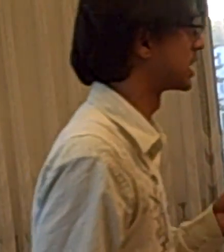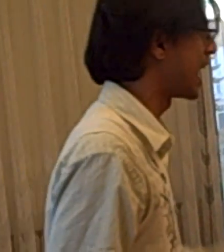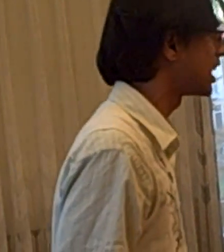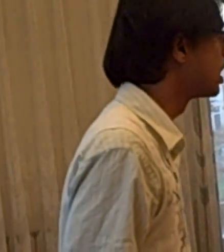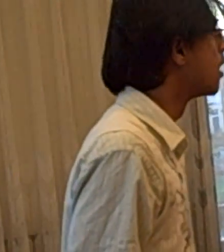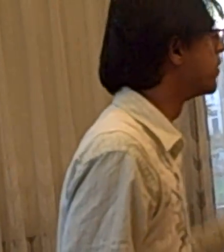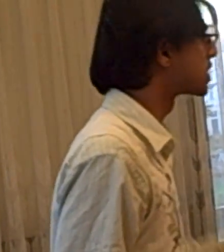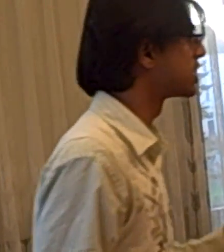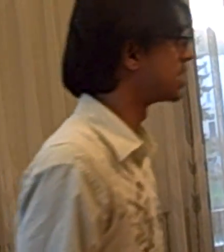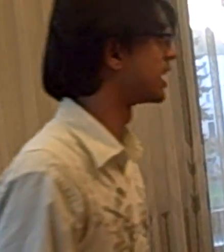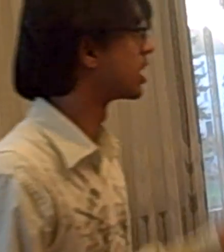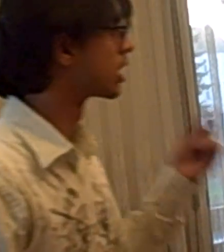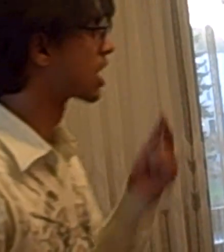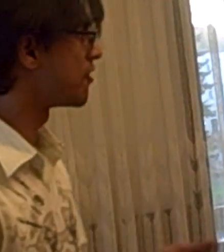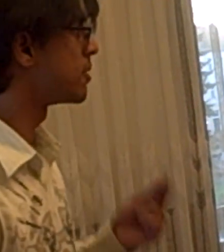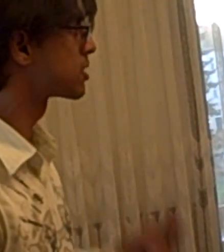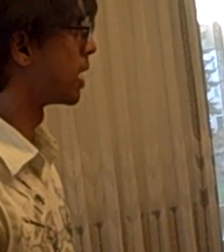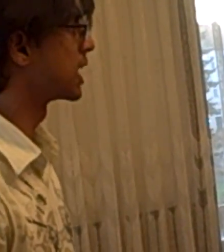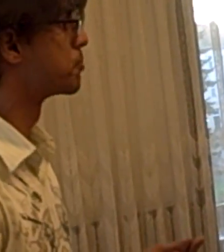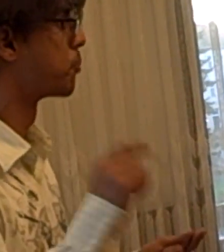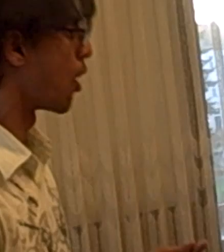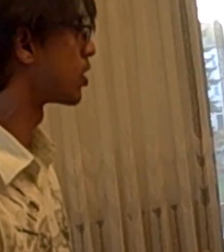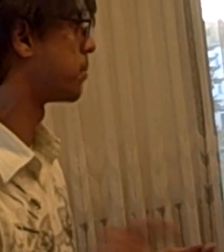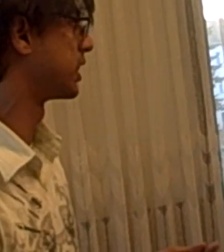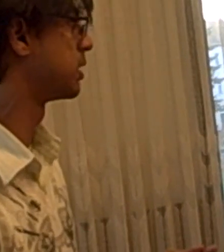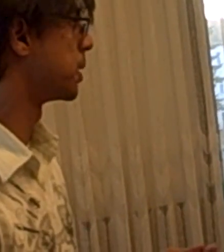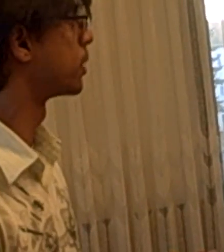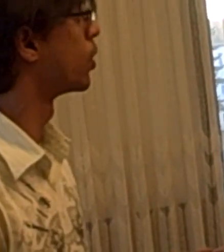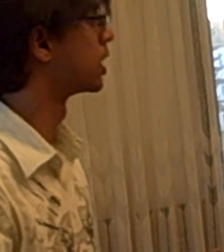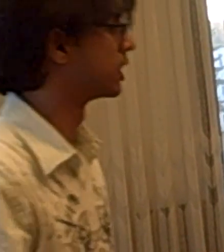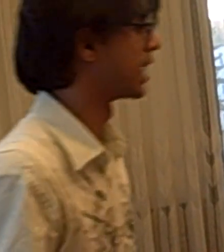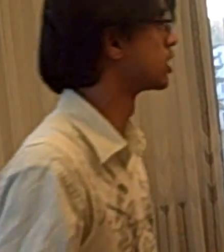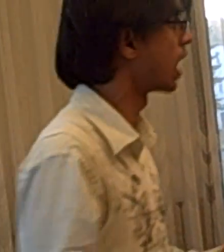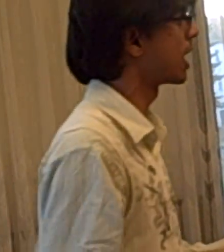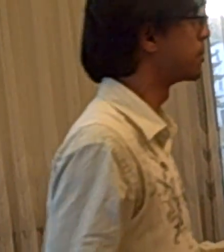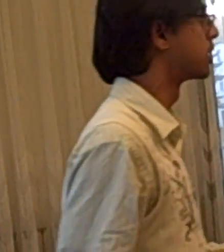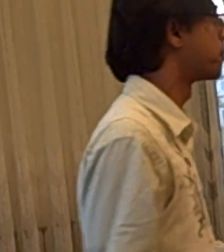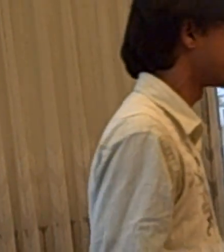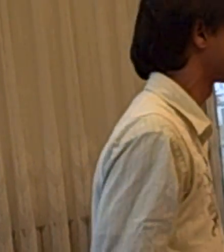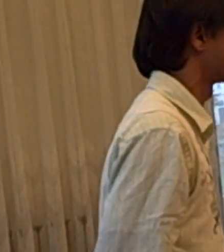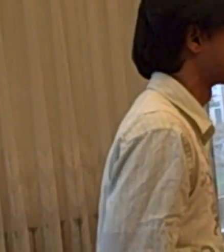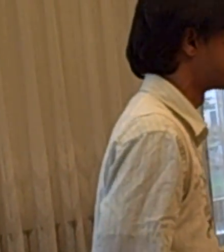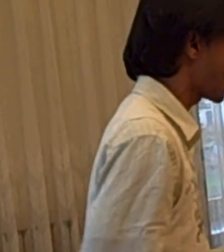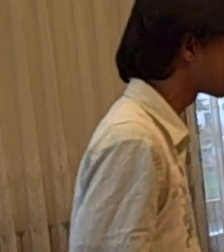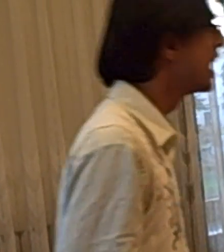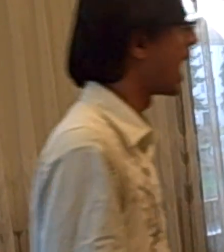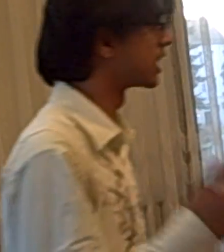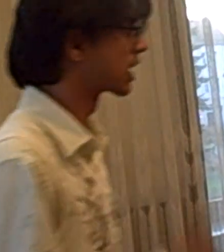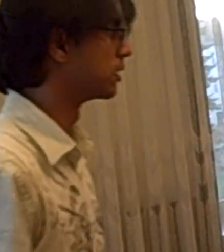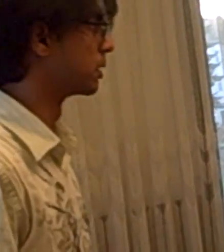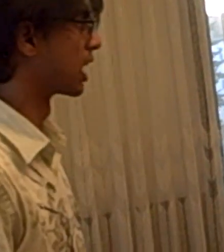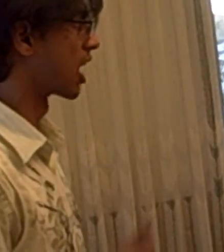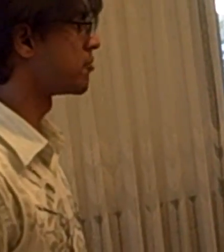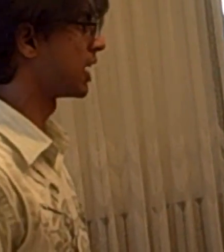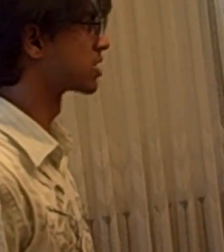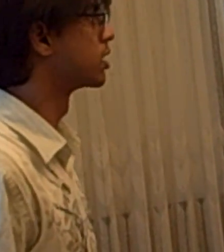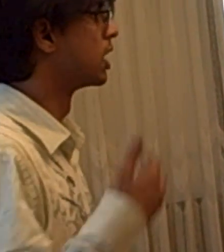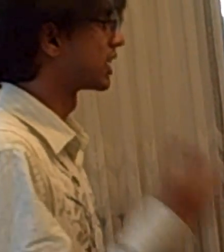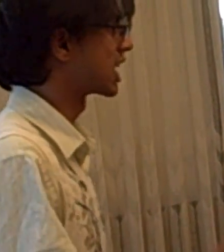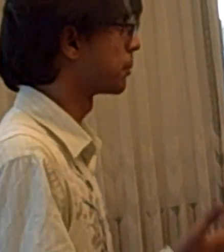debt, which is then government's money borrowed by these people who are then not able to pay this money back, and the government has to take up